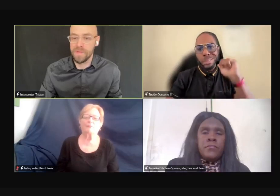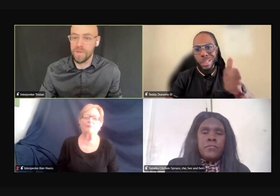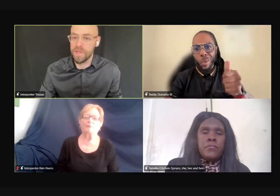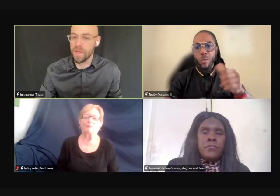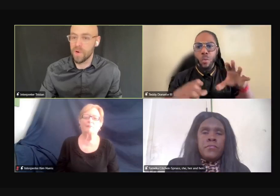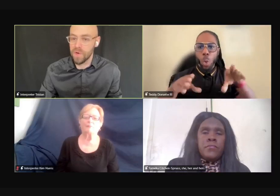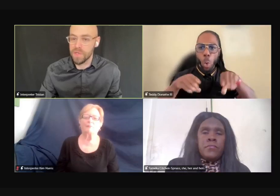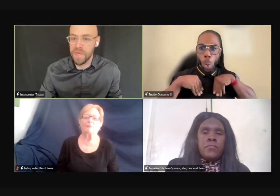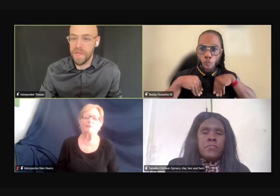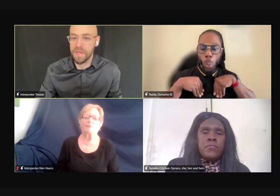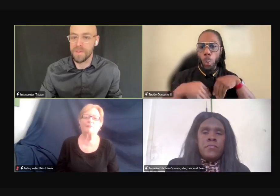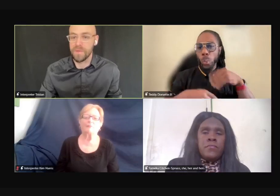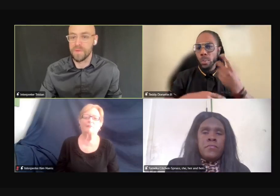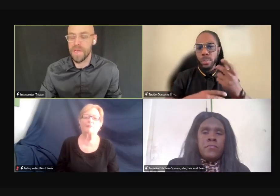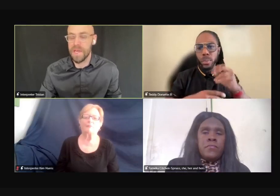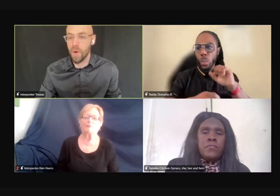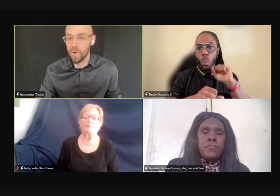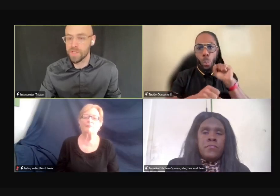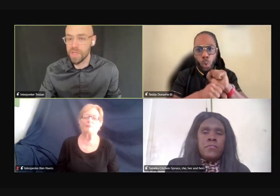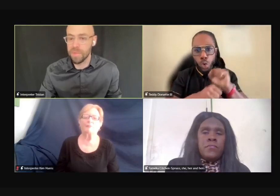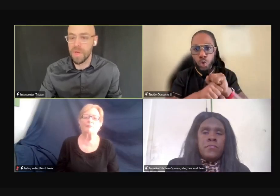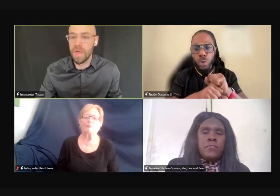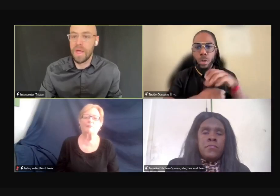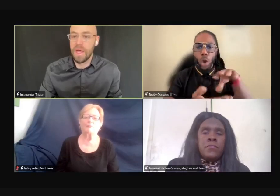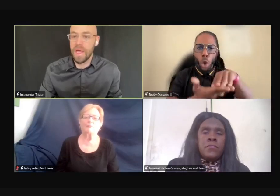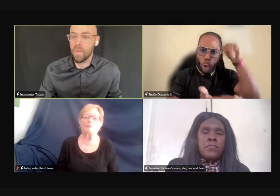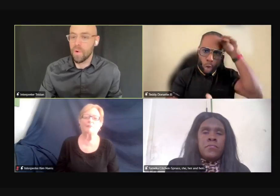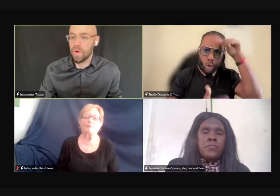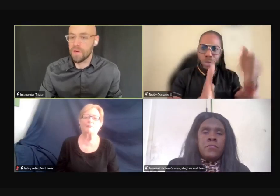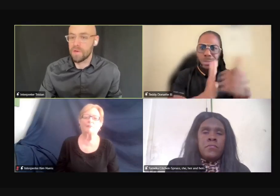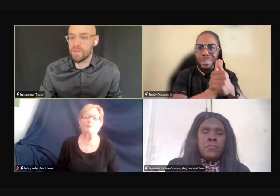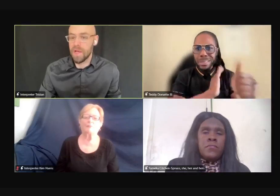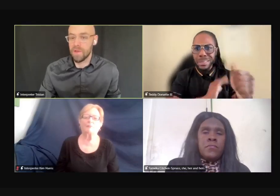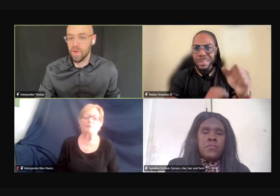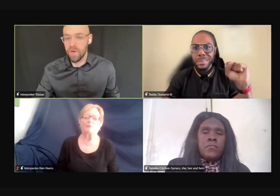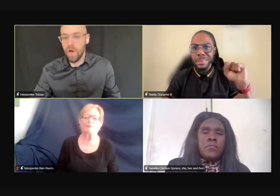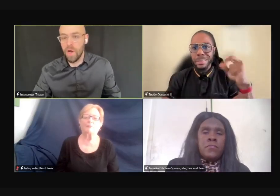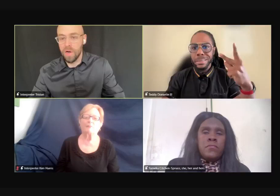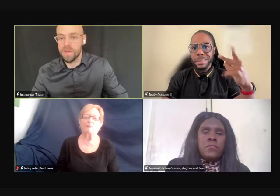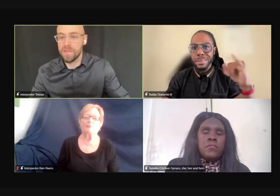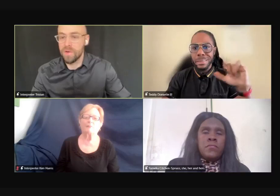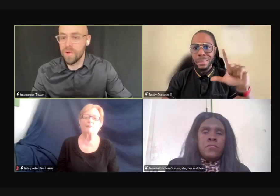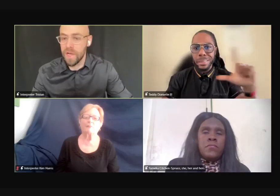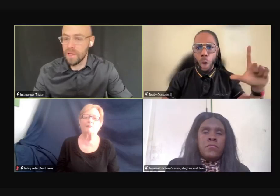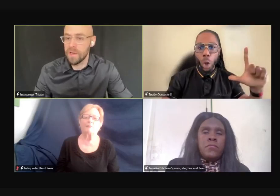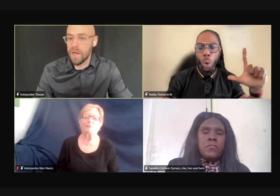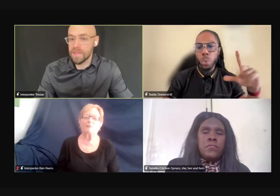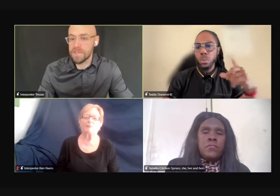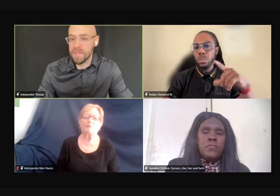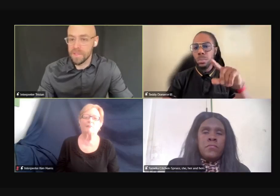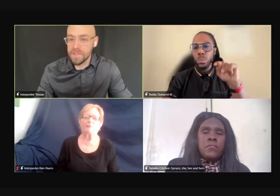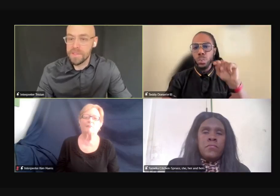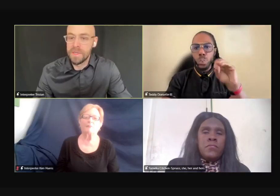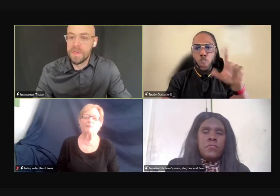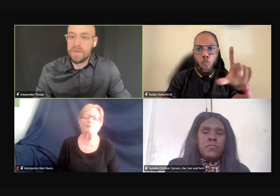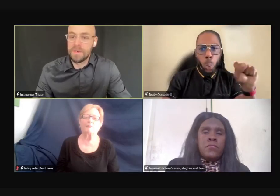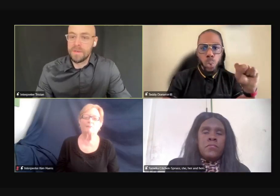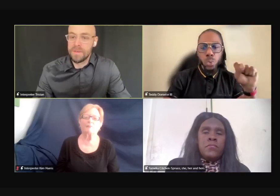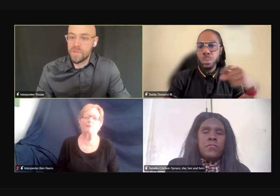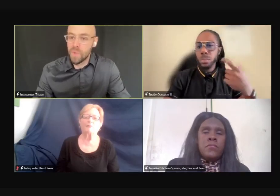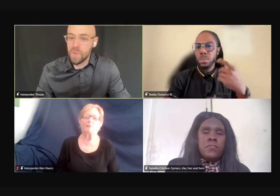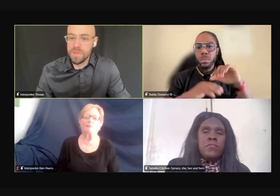he always really encouraged me to take ownership and work and learn hard to create skills,